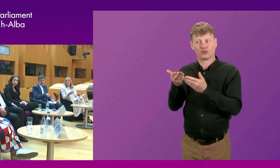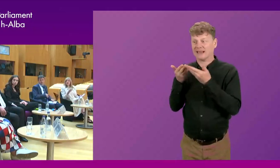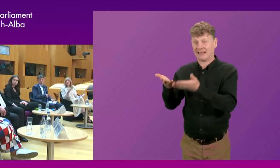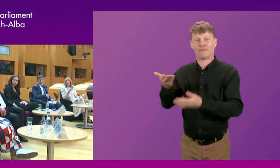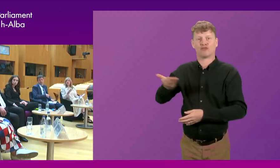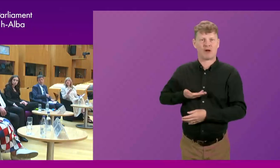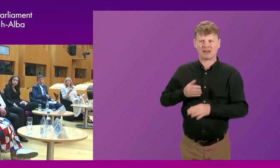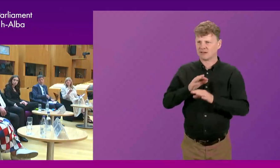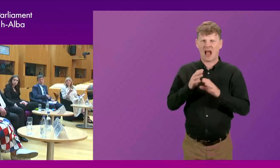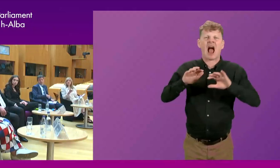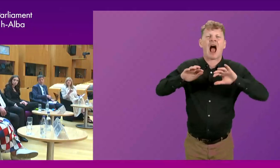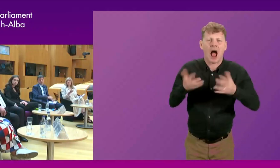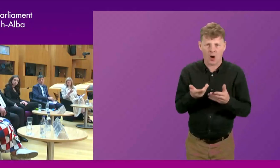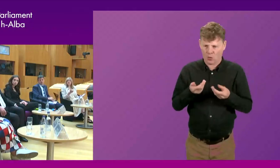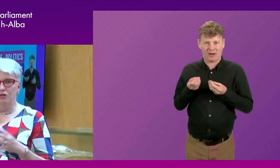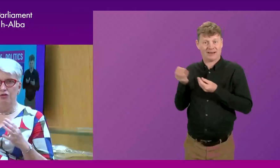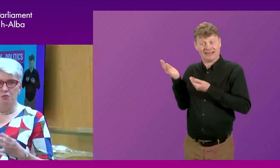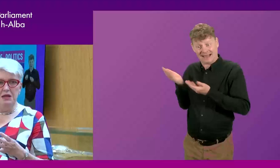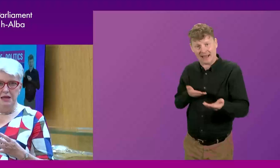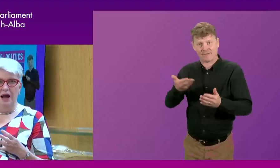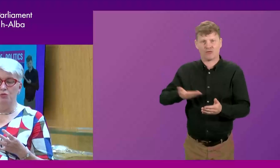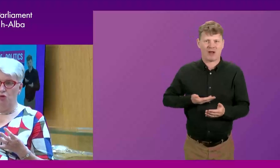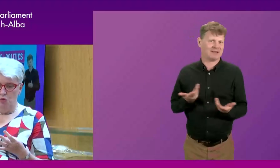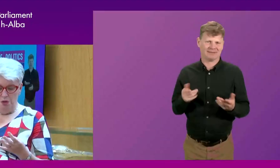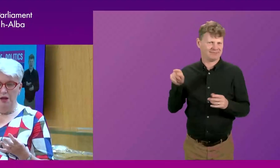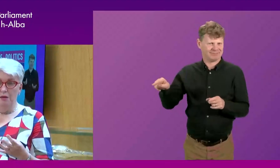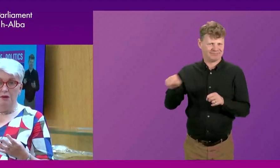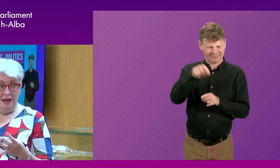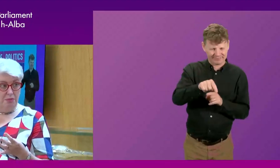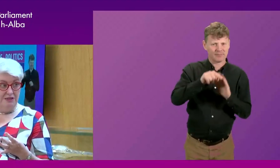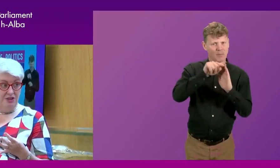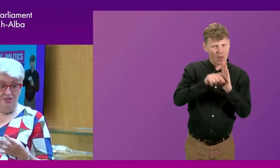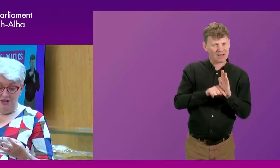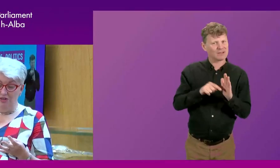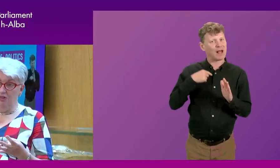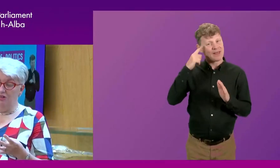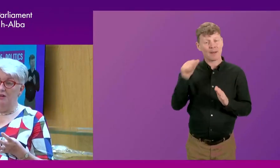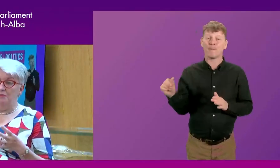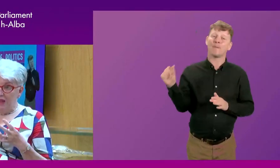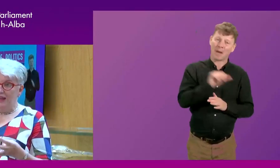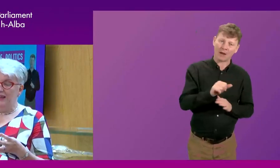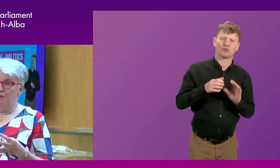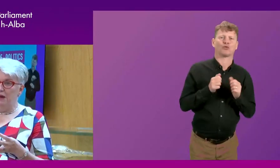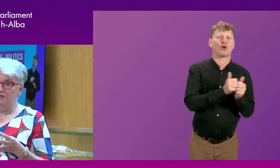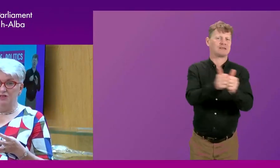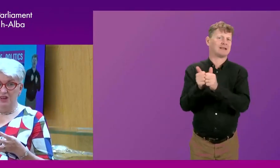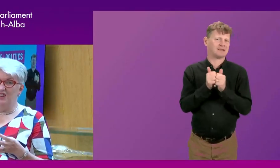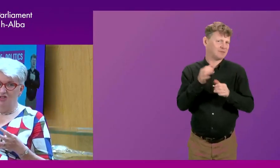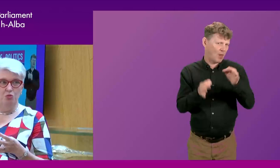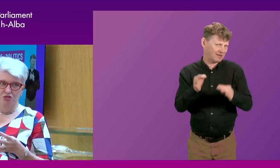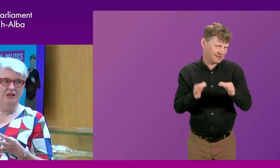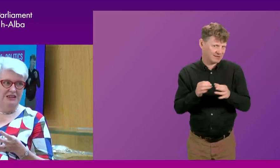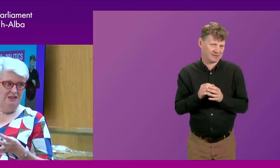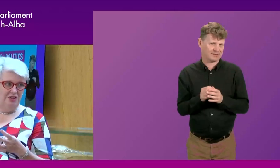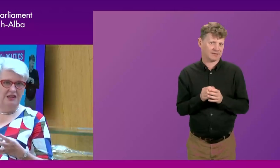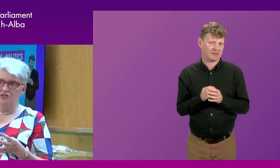rights. Why are we legislating for that? So for me, I would hope, get back to consensus, get back to deciding,